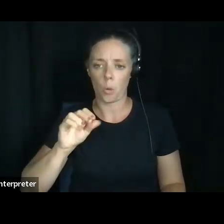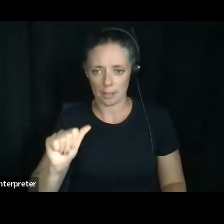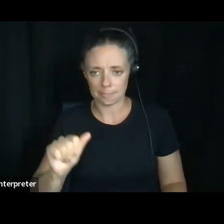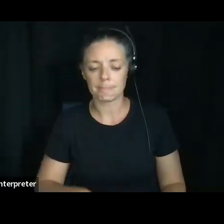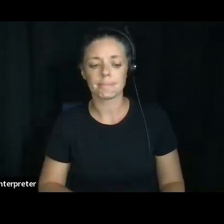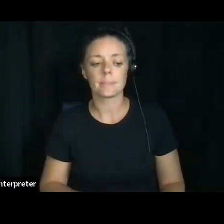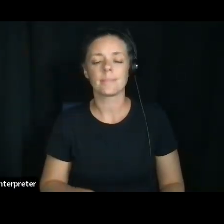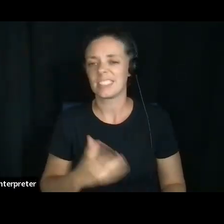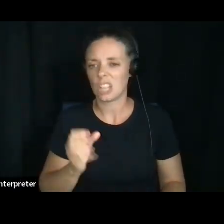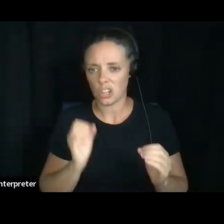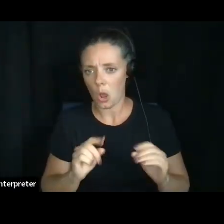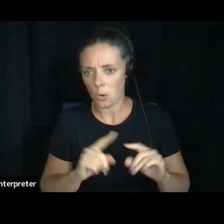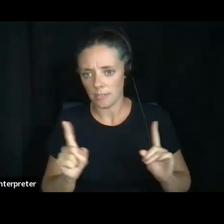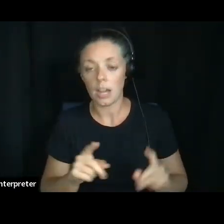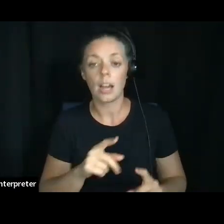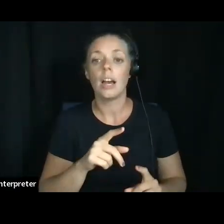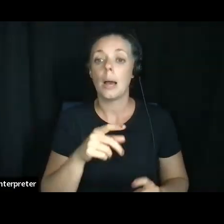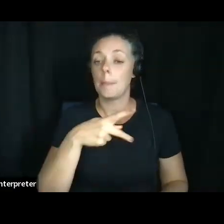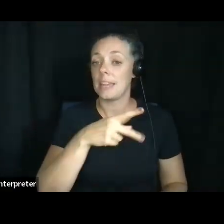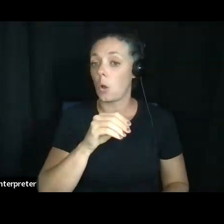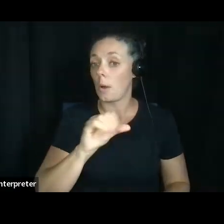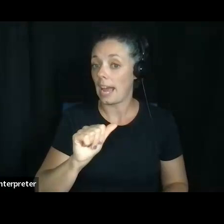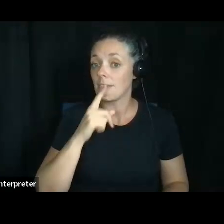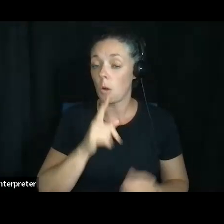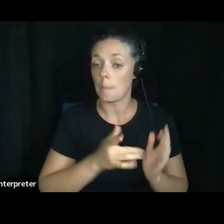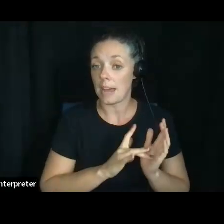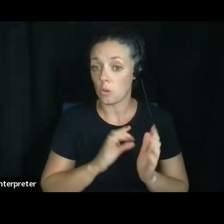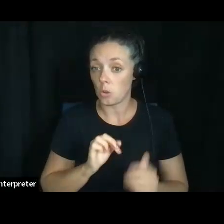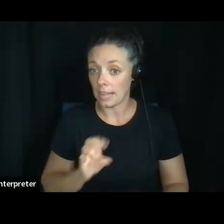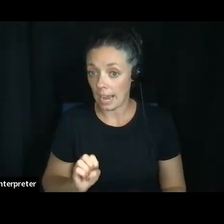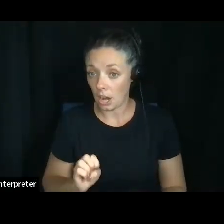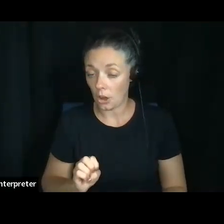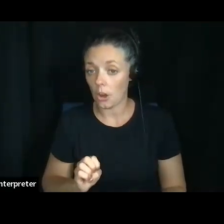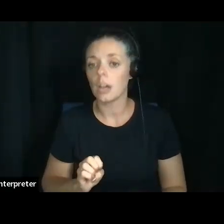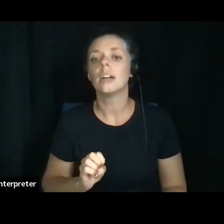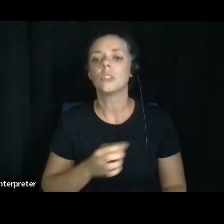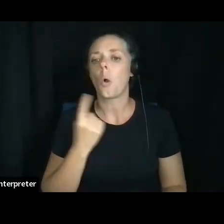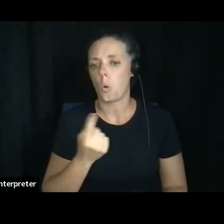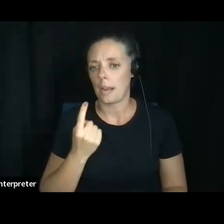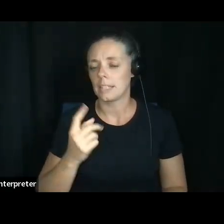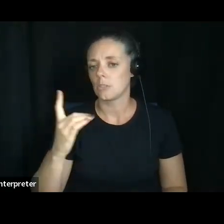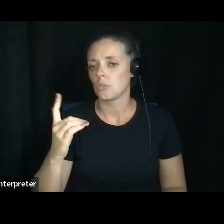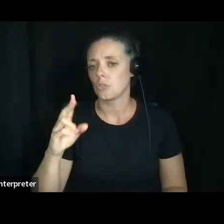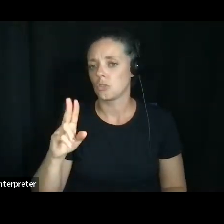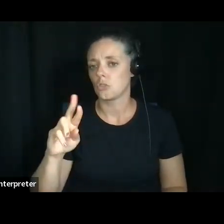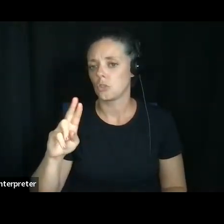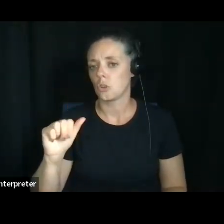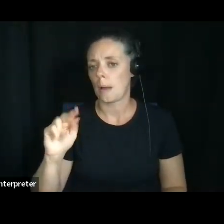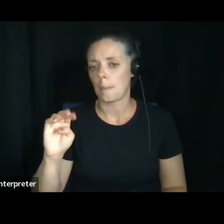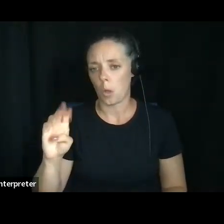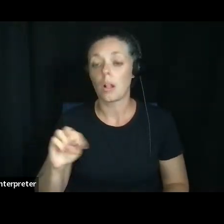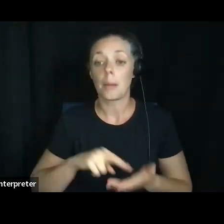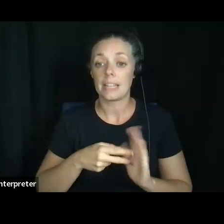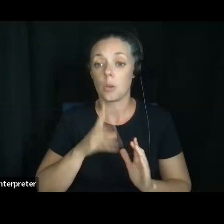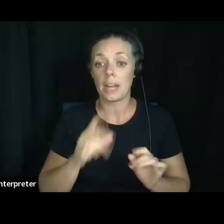power of attorney for medical care is, um, always durable, meaning that it stays in